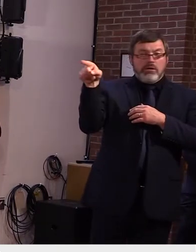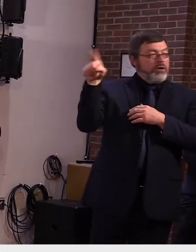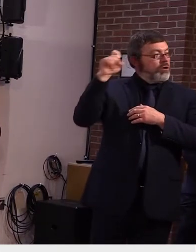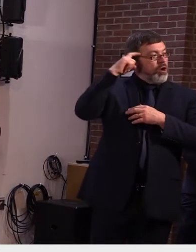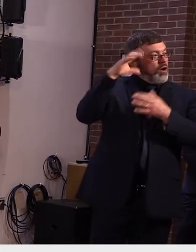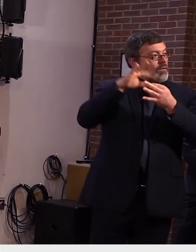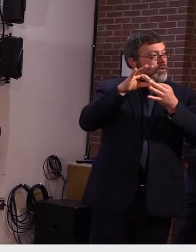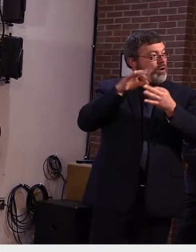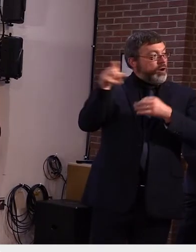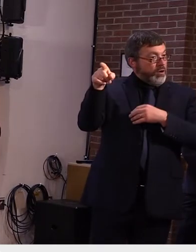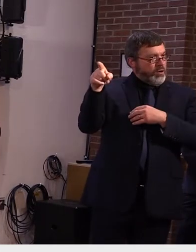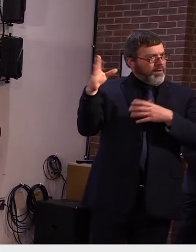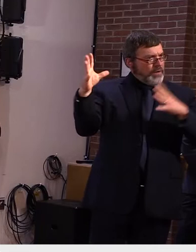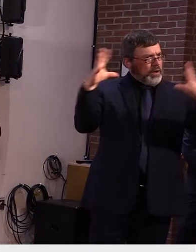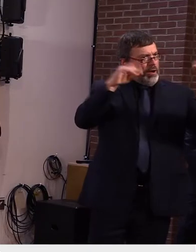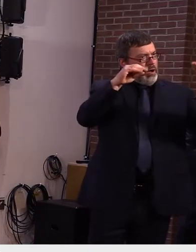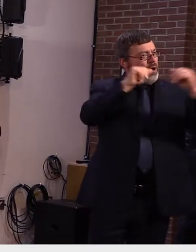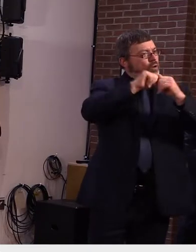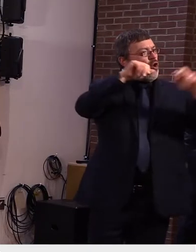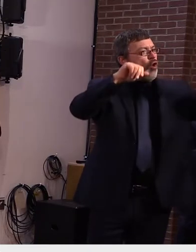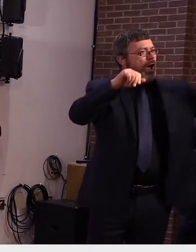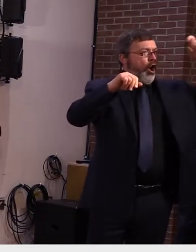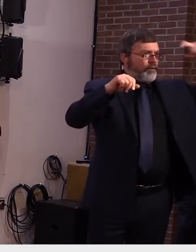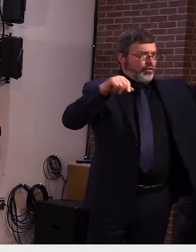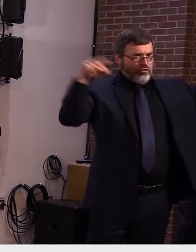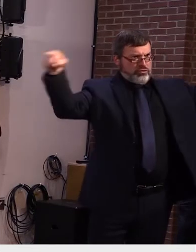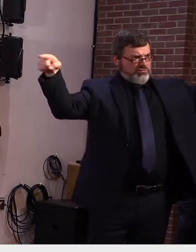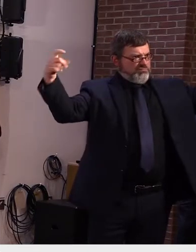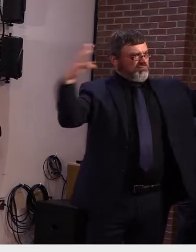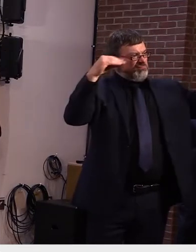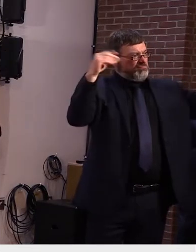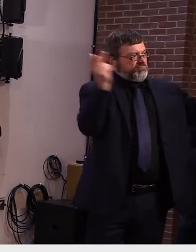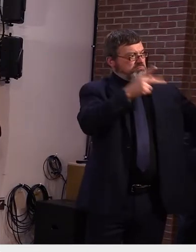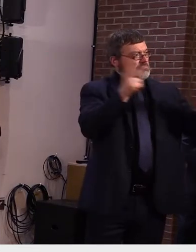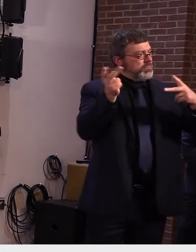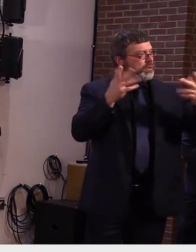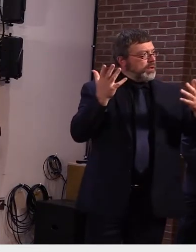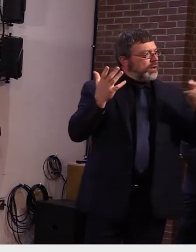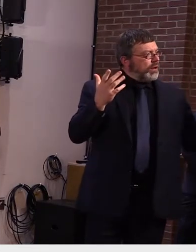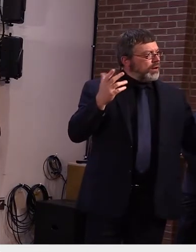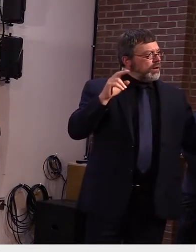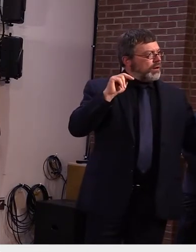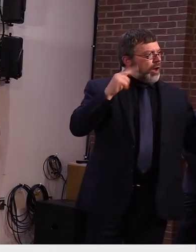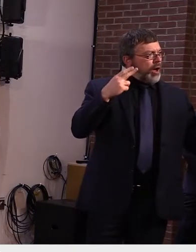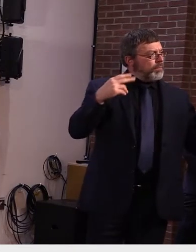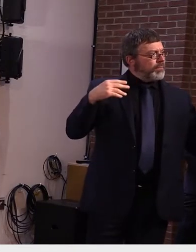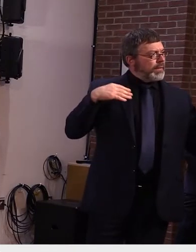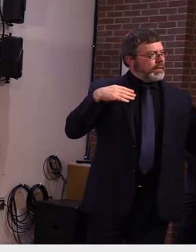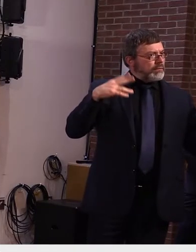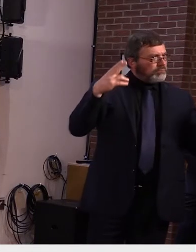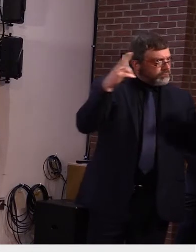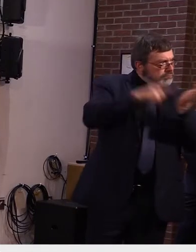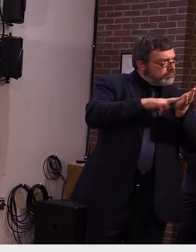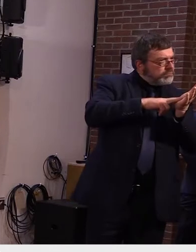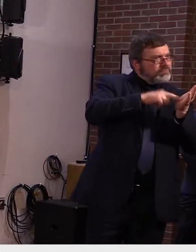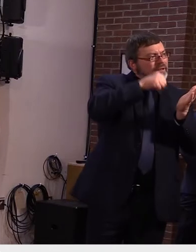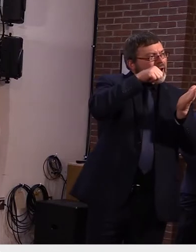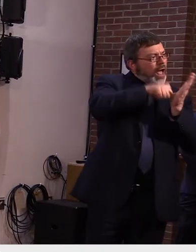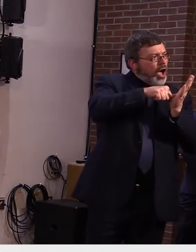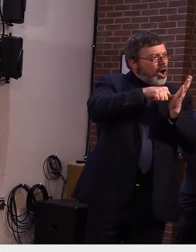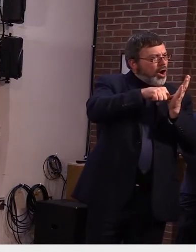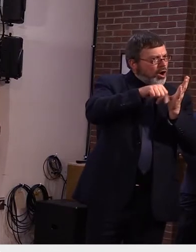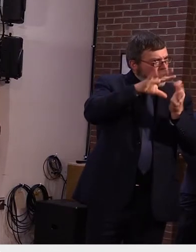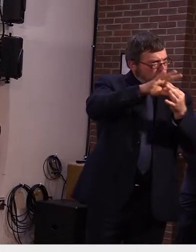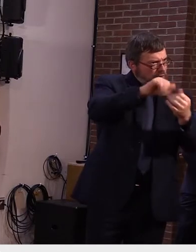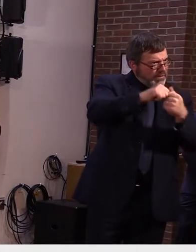did this come up in your discussion and have you lobbied him as a fellow new england republican governor to uh to take part in this initiative yeah